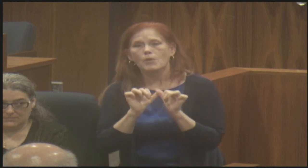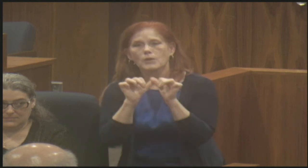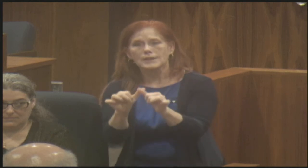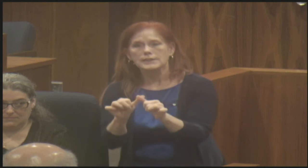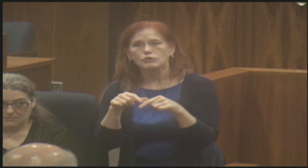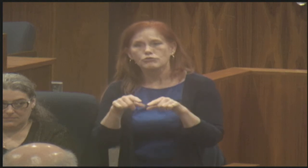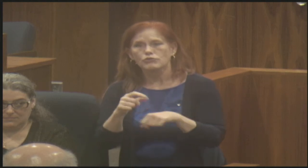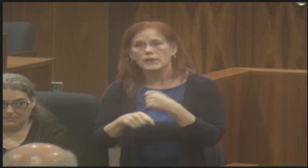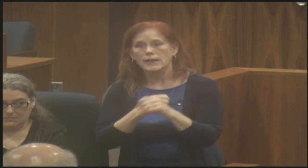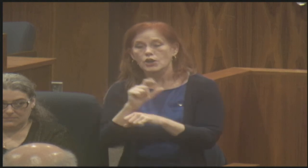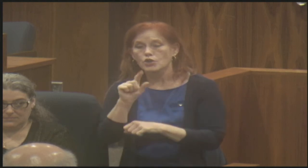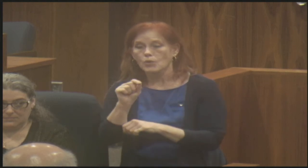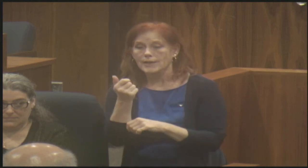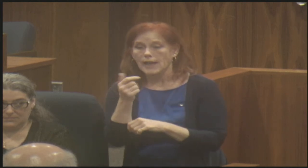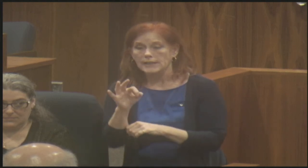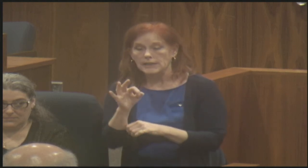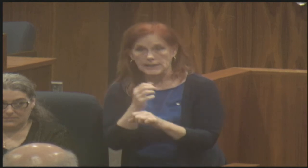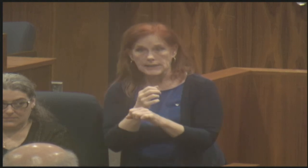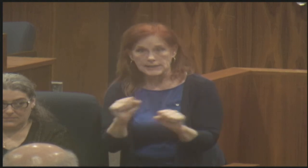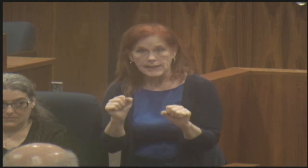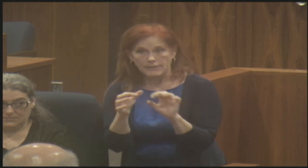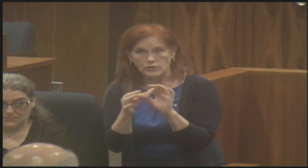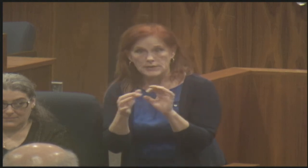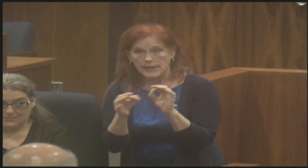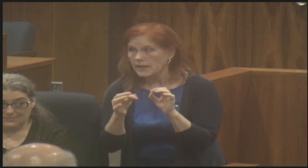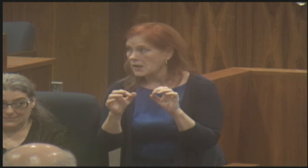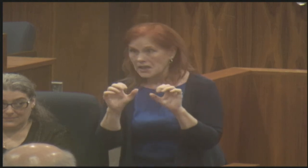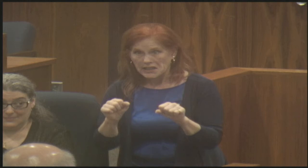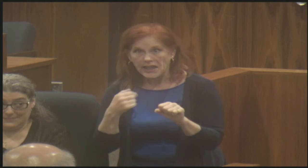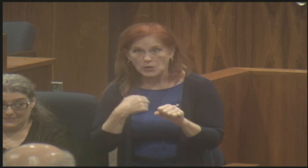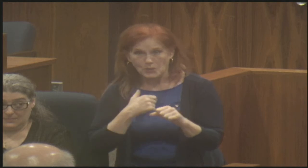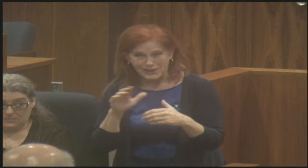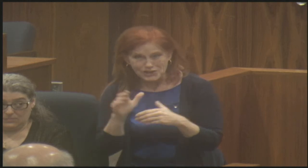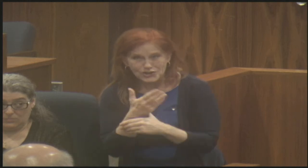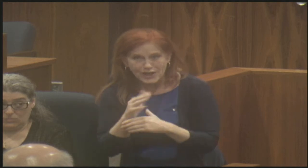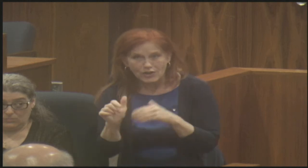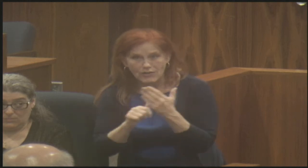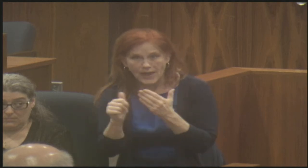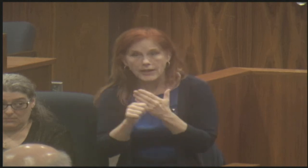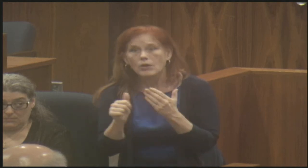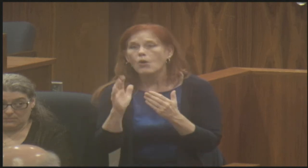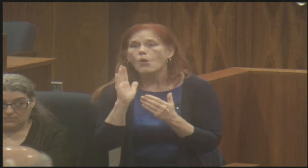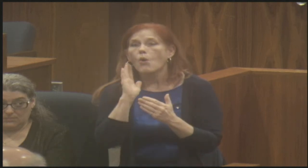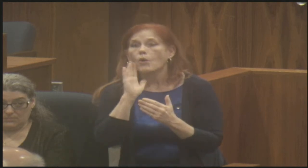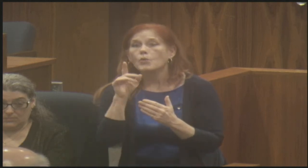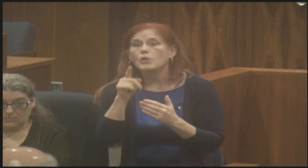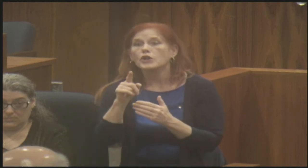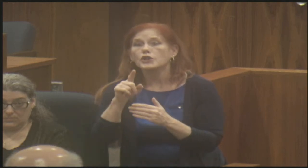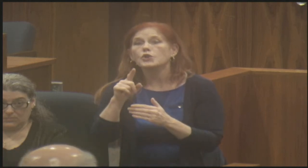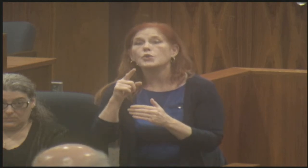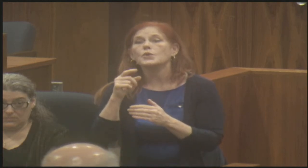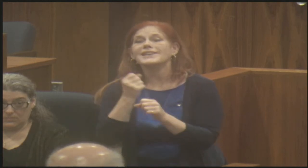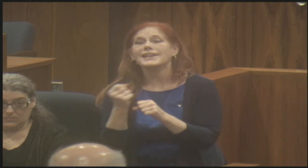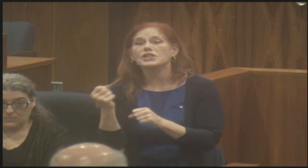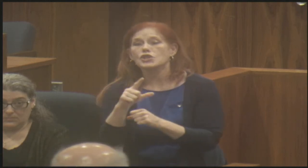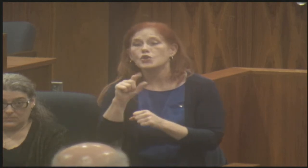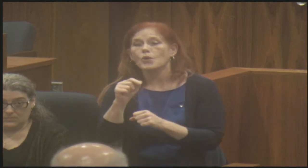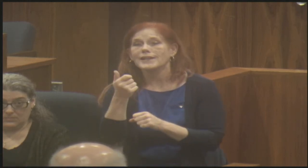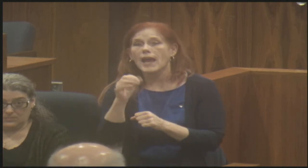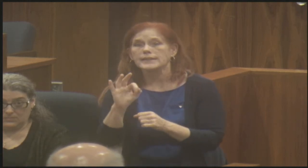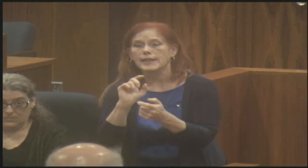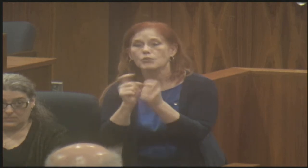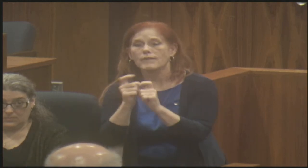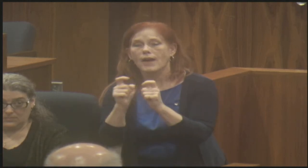2019. Is it safe to say that like, can we share this document or will you be revising one specific to 2019?